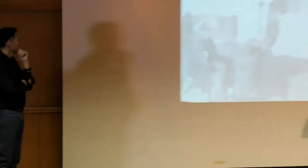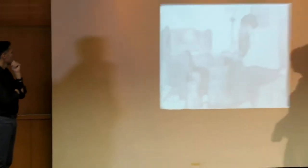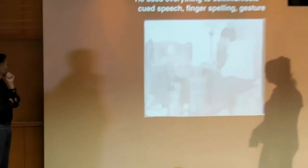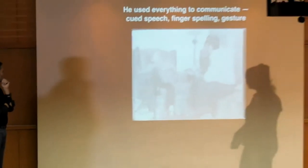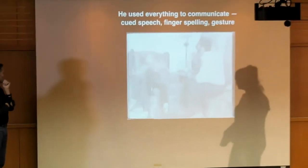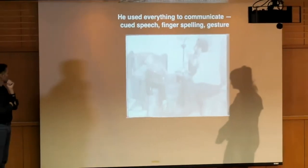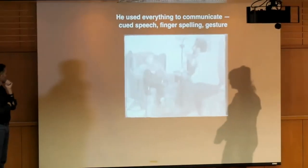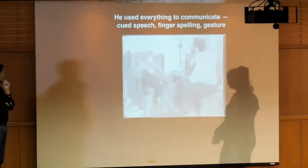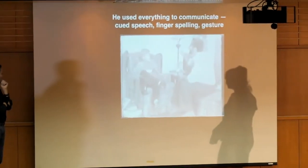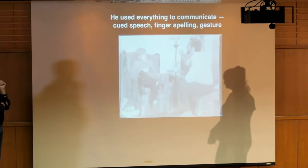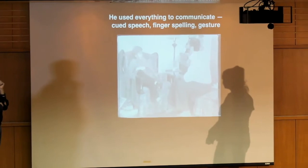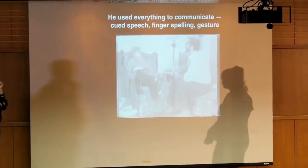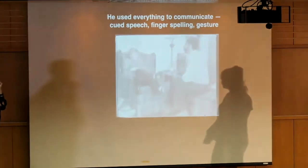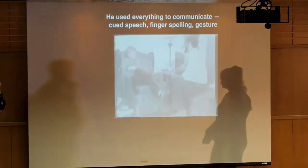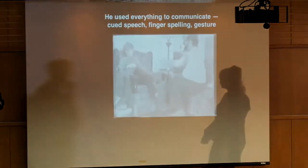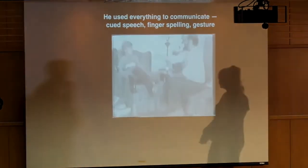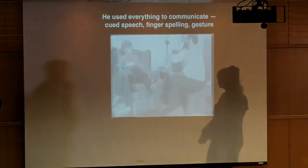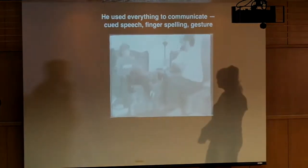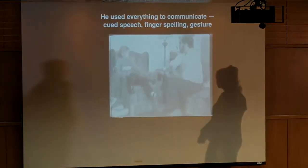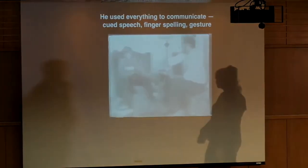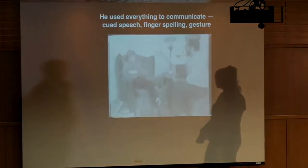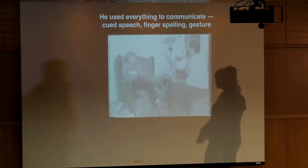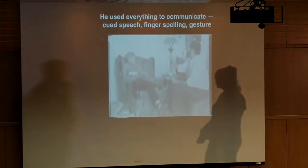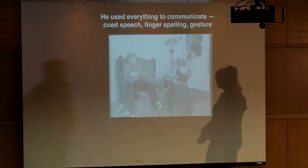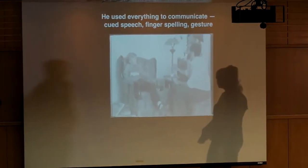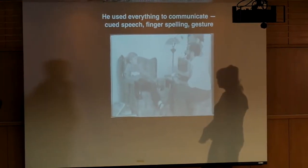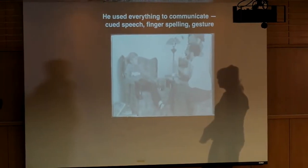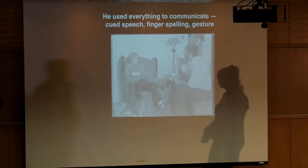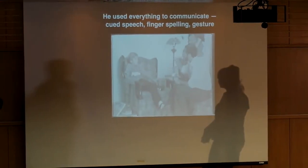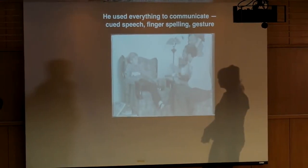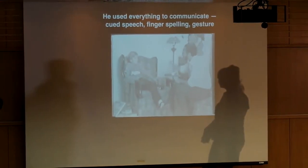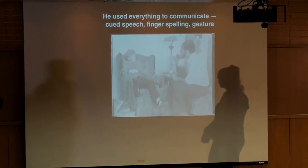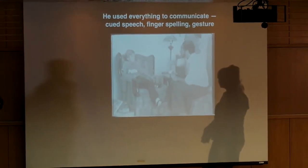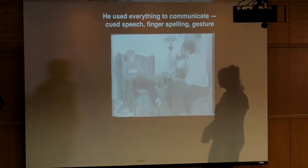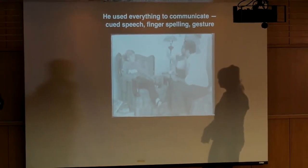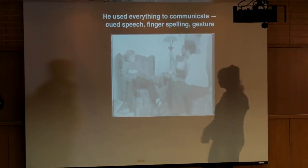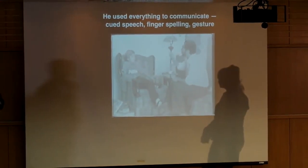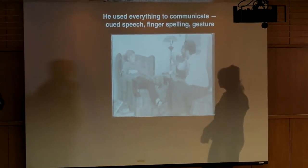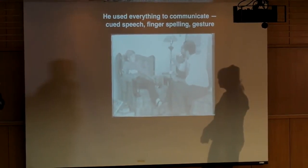In college, it's like college. Kenneth and squash.